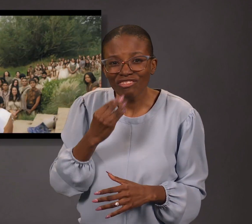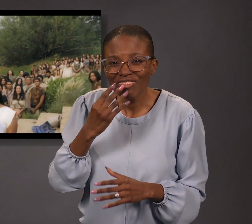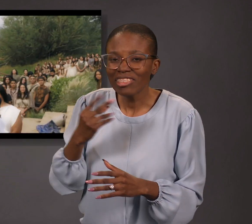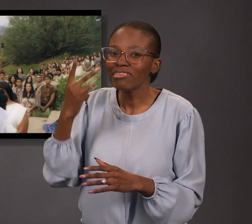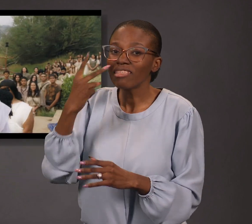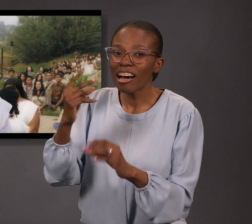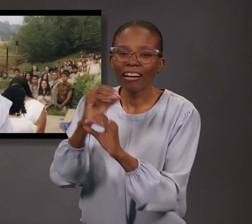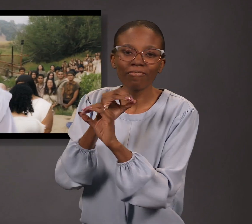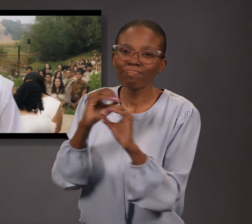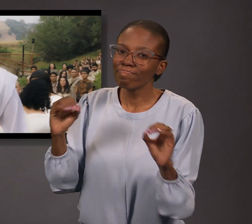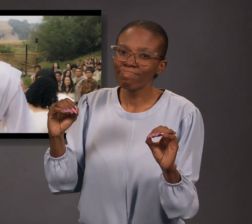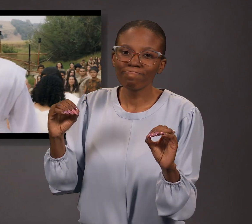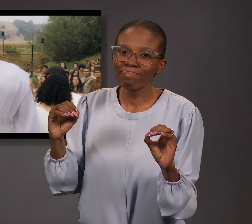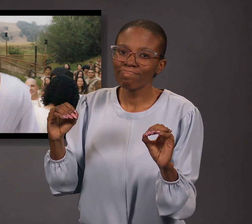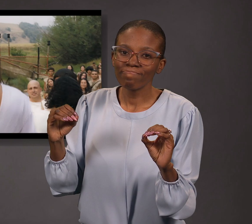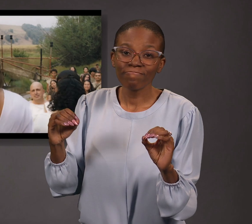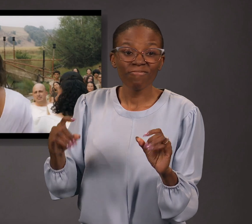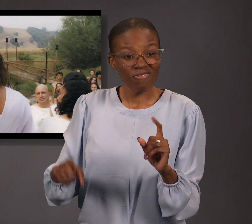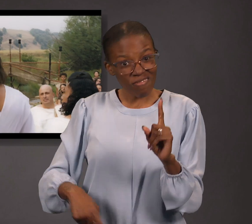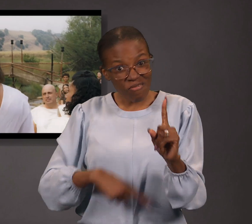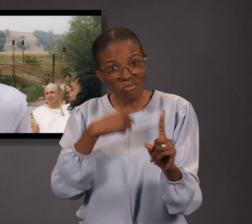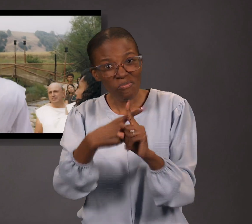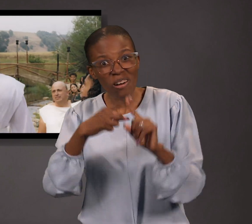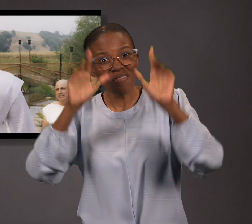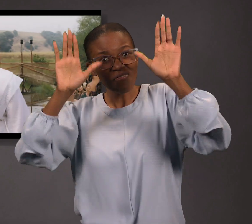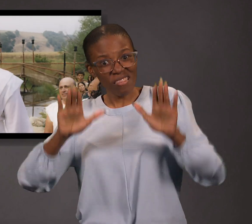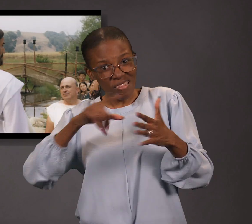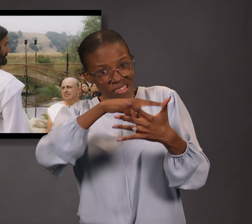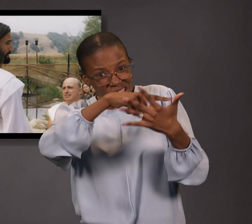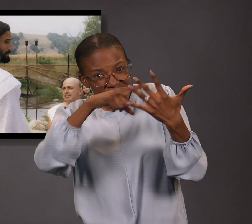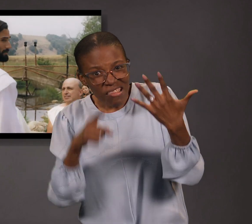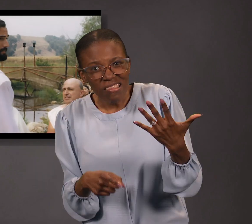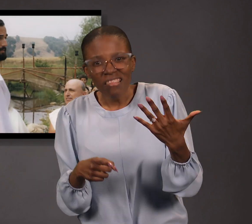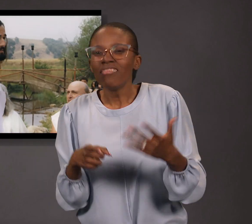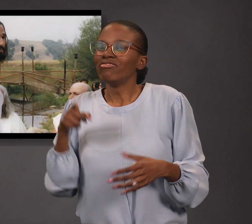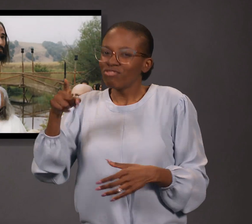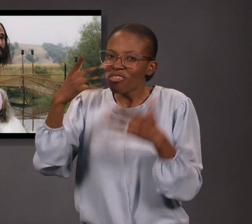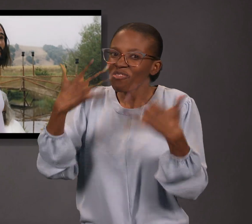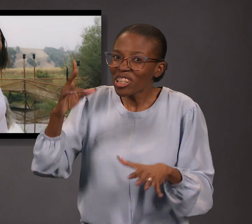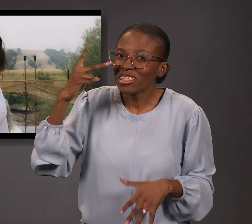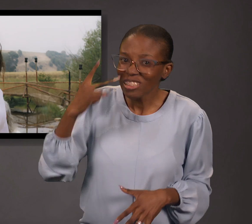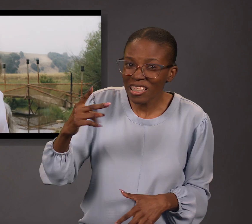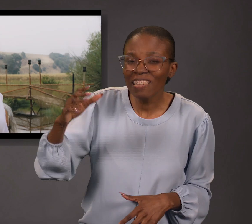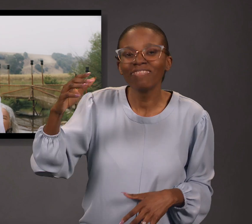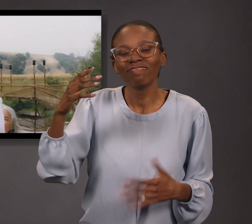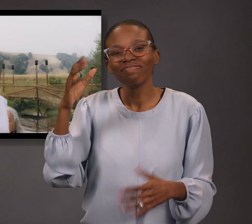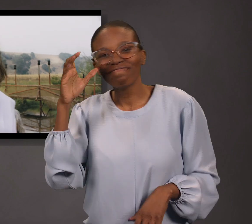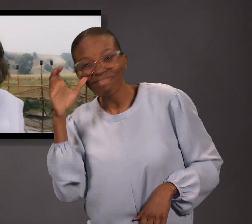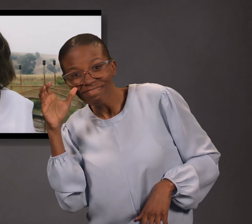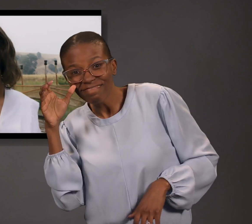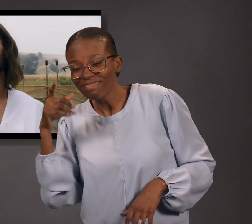There are none of them that have seen so great things as ye have seen. Neither have they heard so great things as ye have heard.